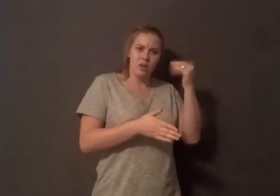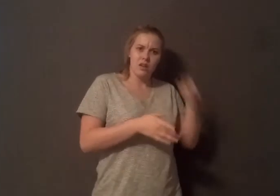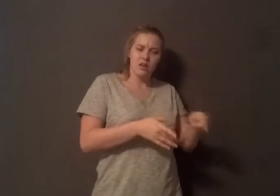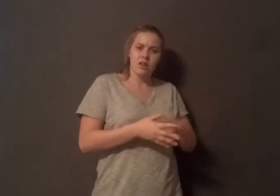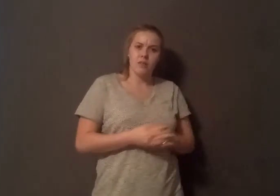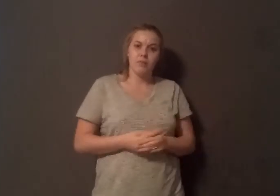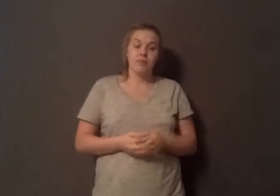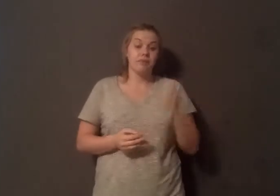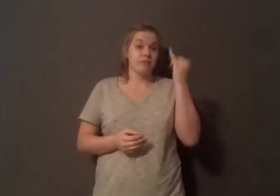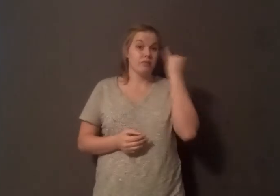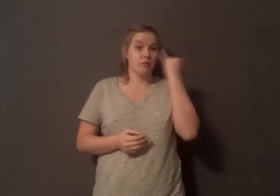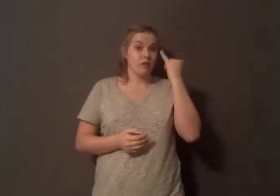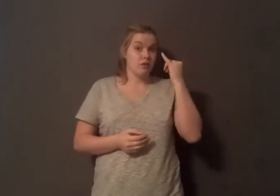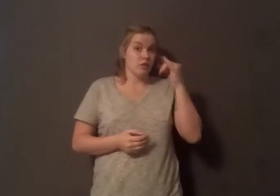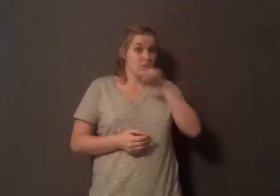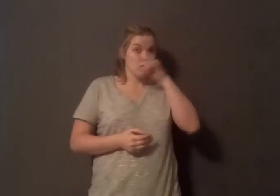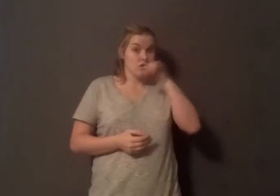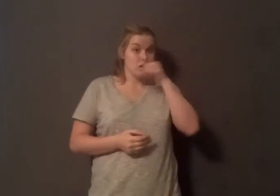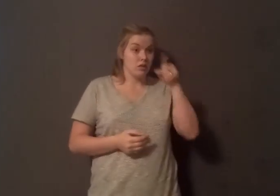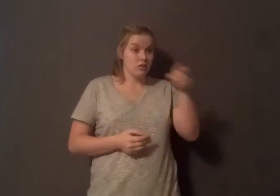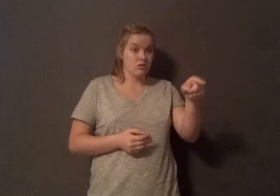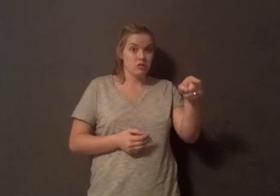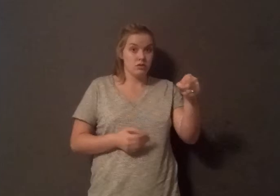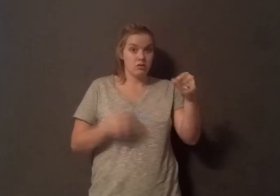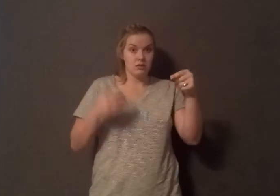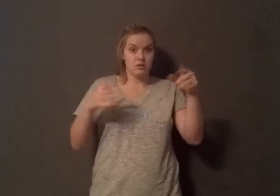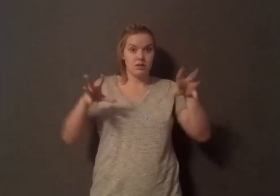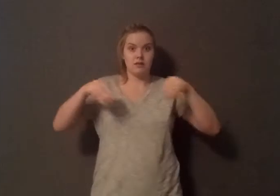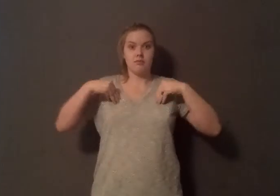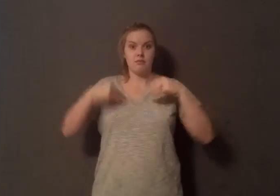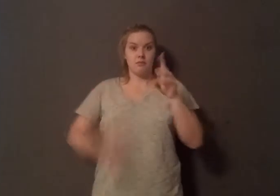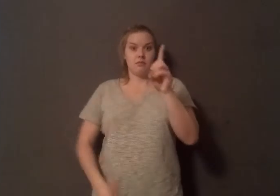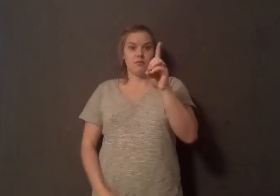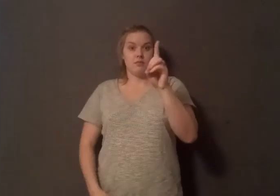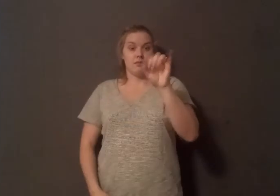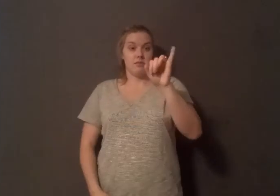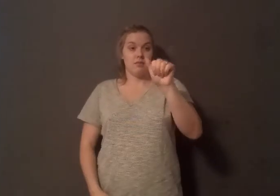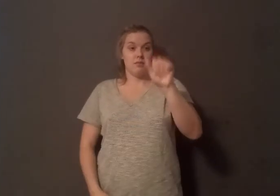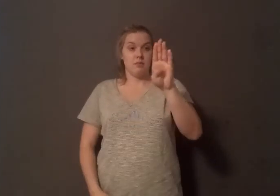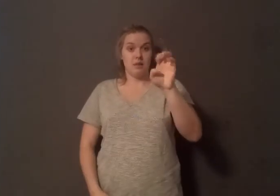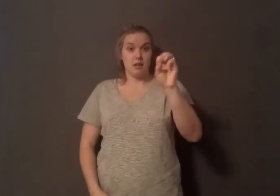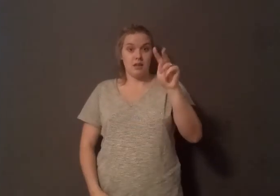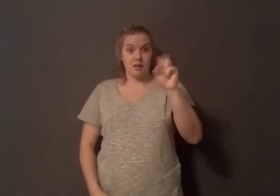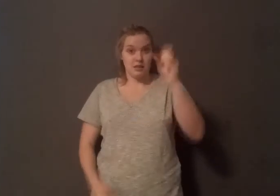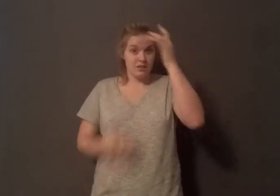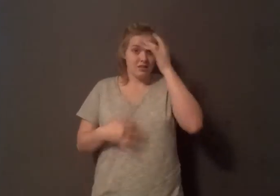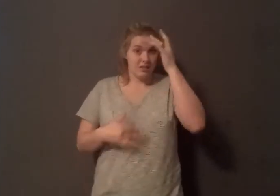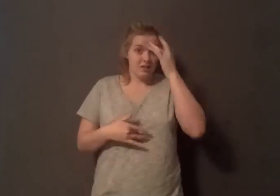diabetes, you've just taken 19 years off their lifespan. We're talking life and death. I realized there was so much more about diet